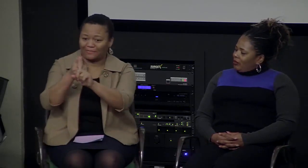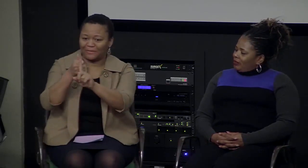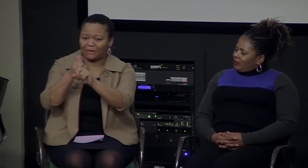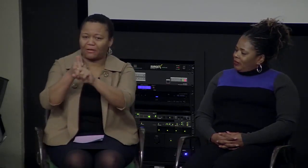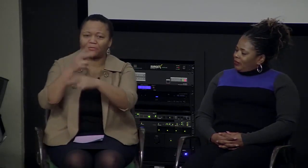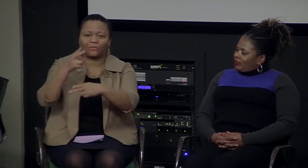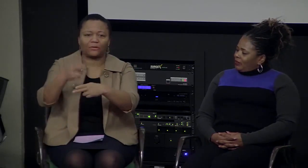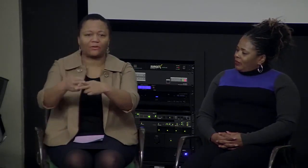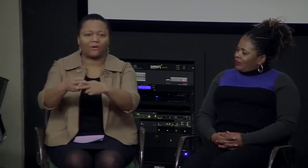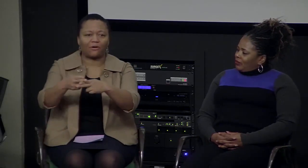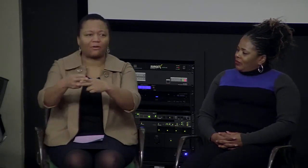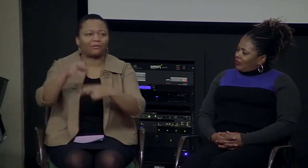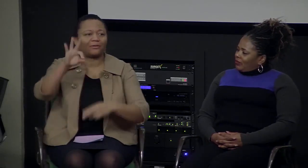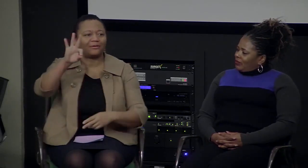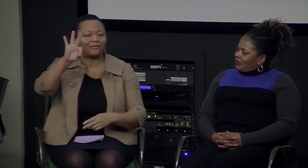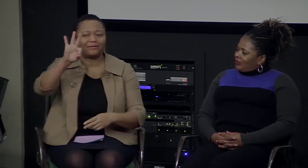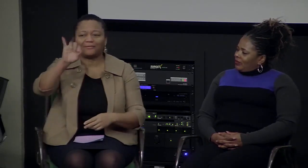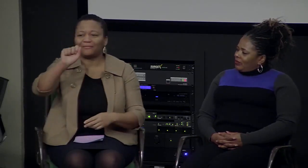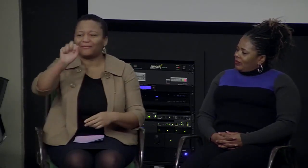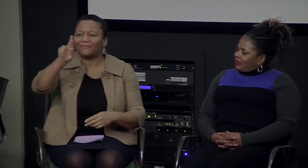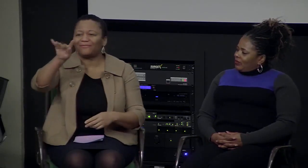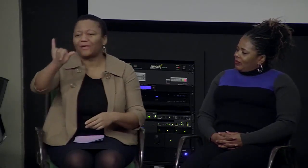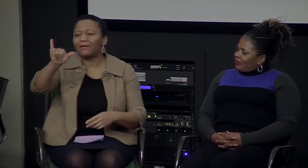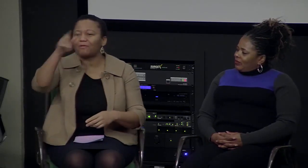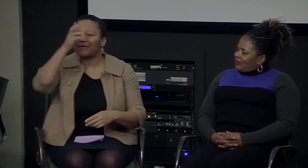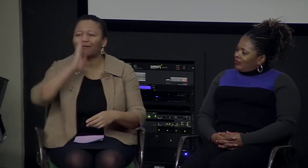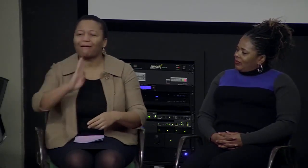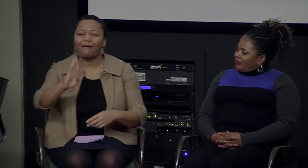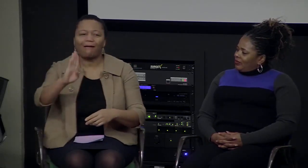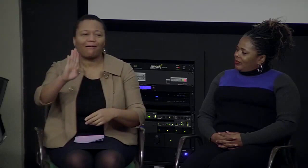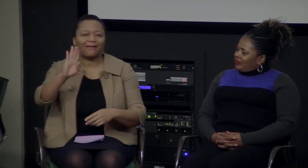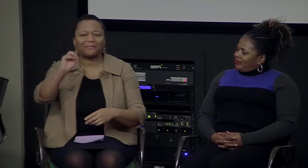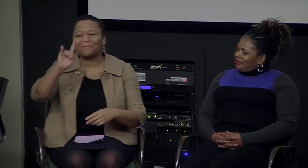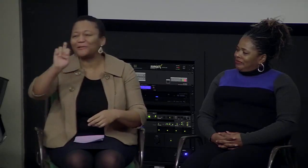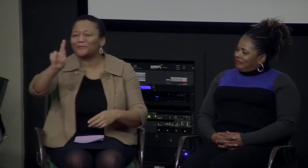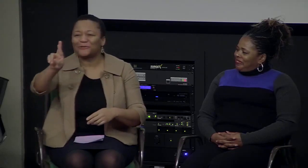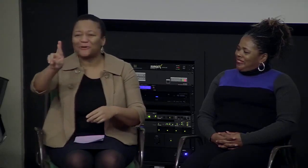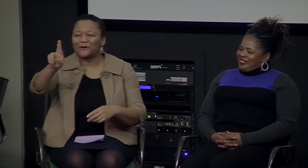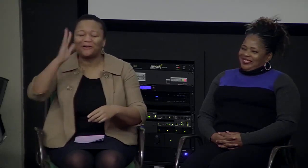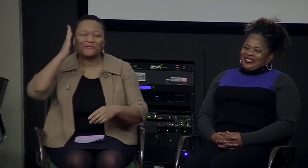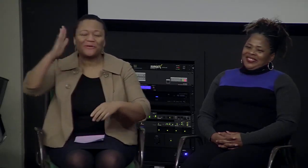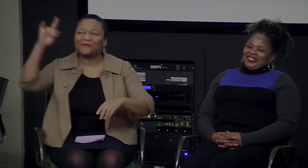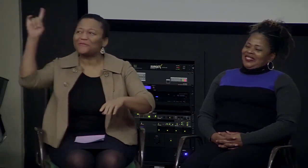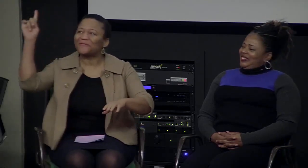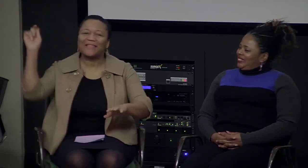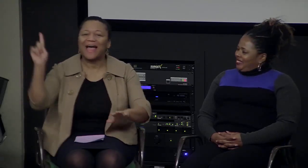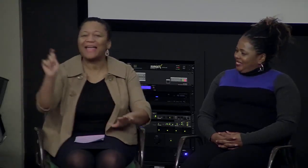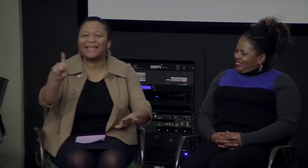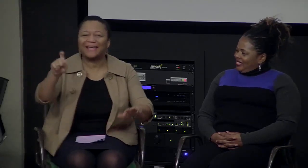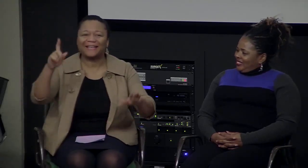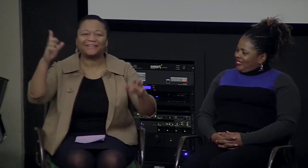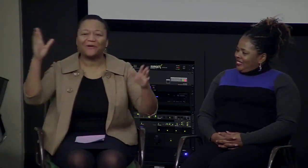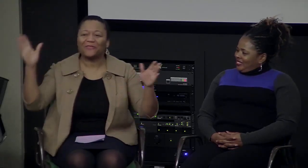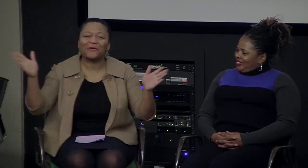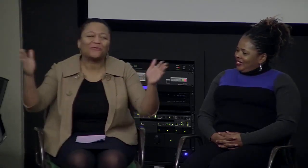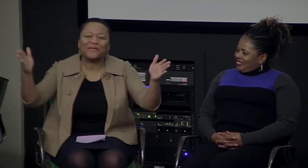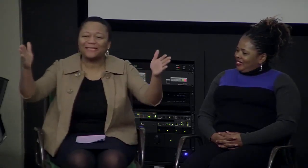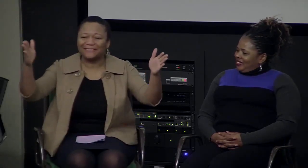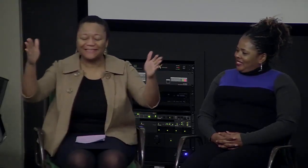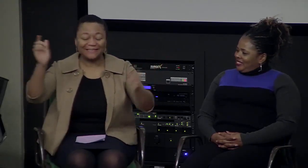You know, often, people tend to think of mentoring in this, it's a fallacy in a sense. You know, you have this fairy godmother who's